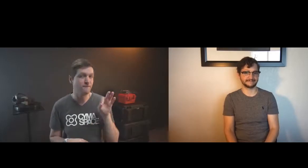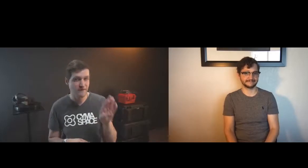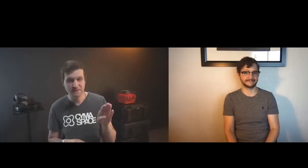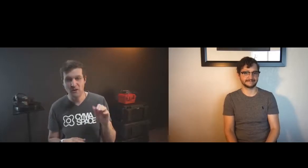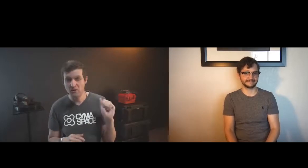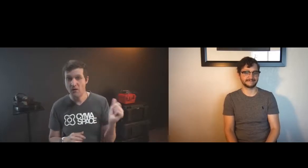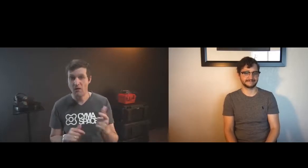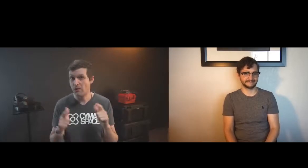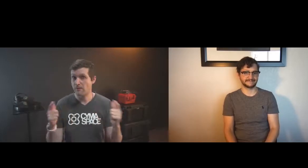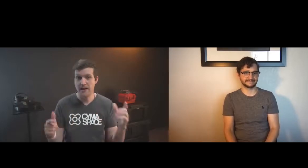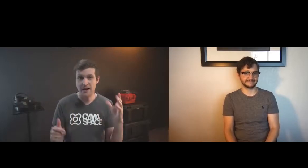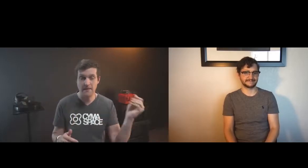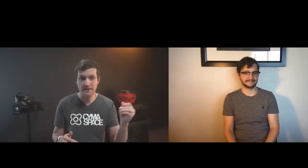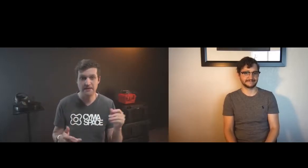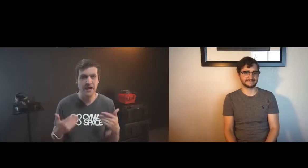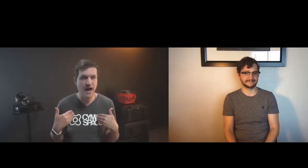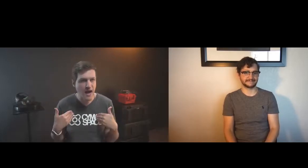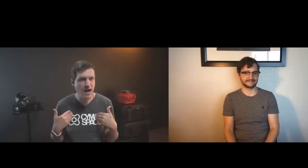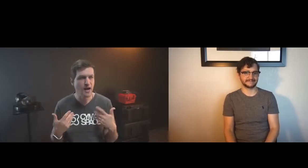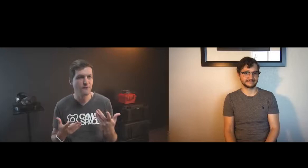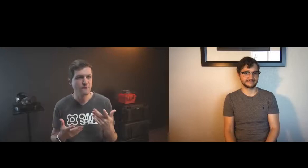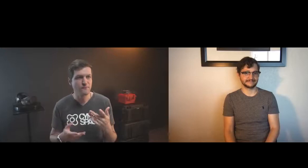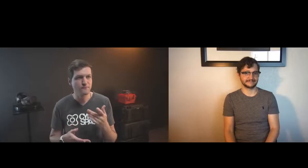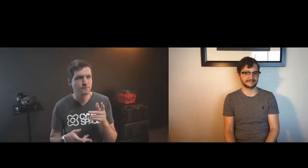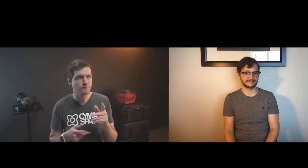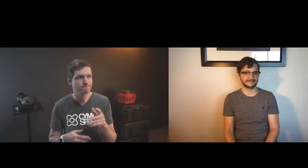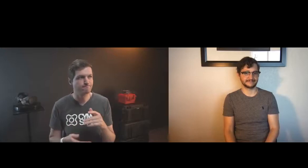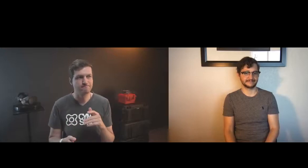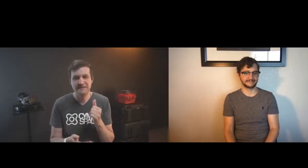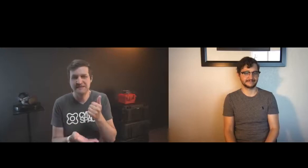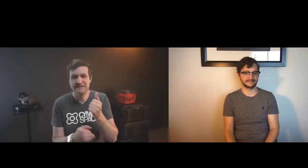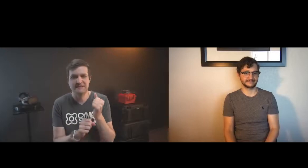verizon microsoft facebook all the big tech companies